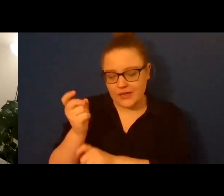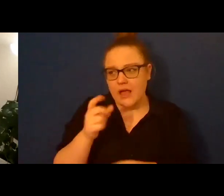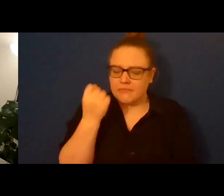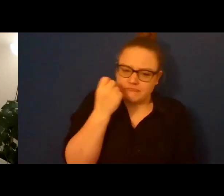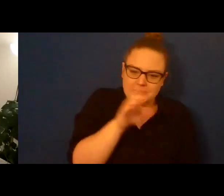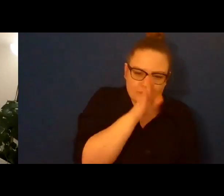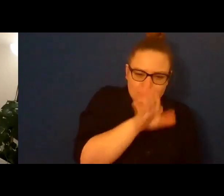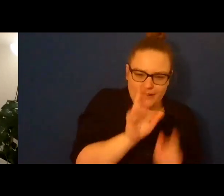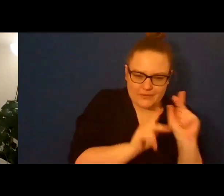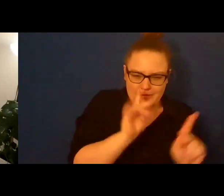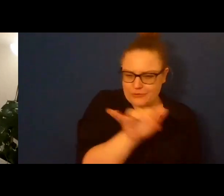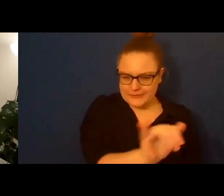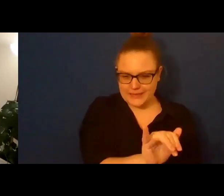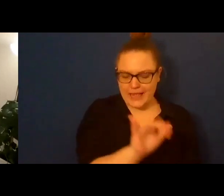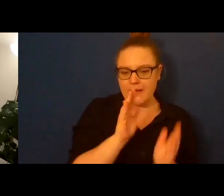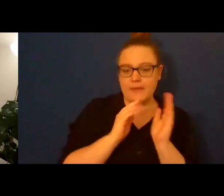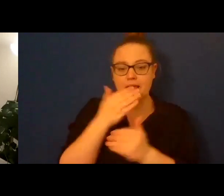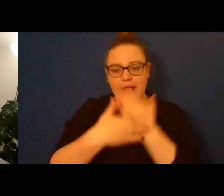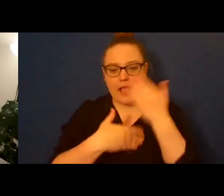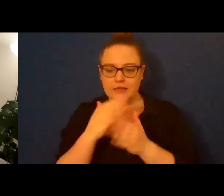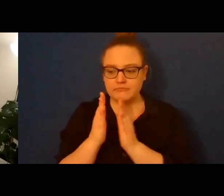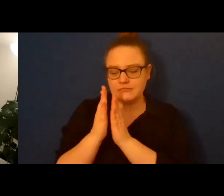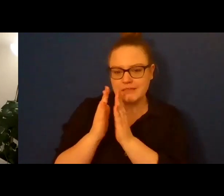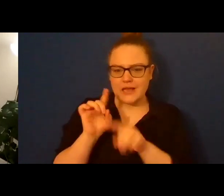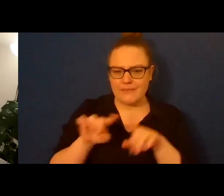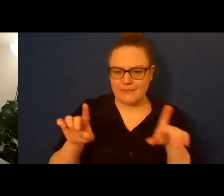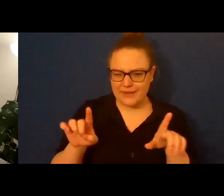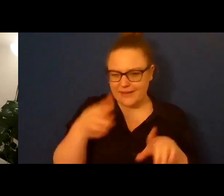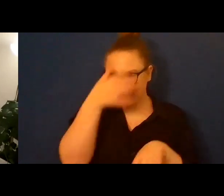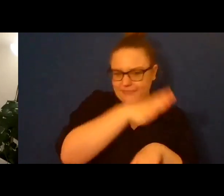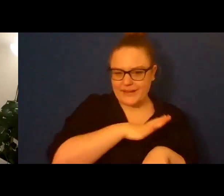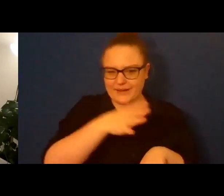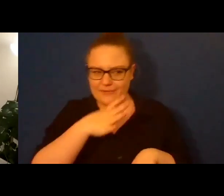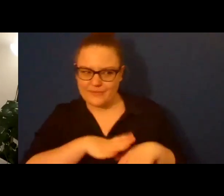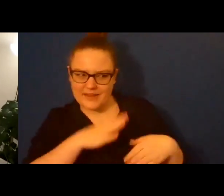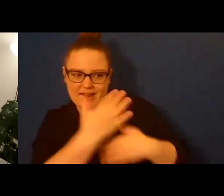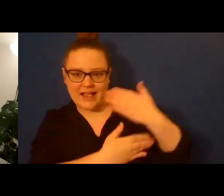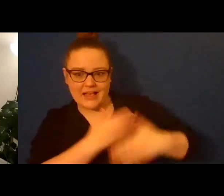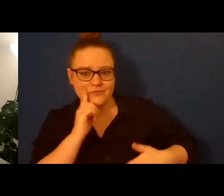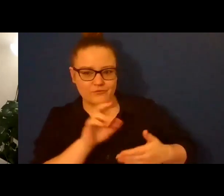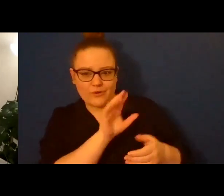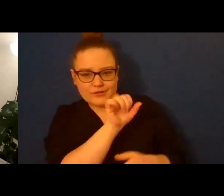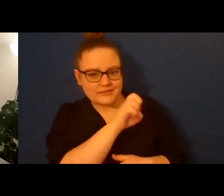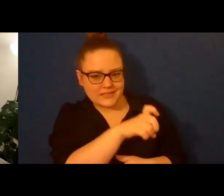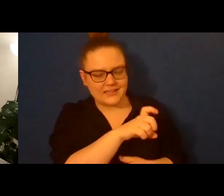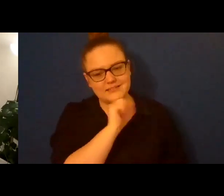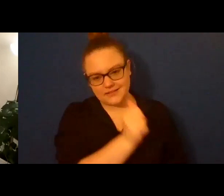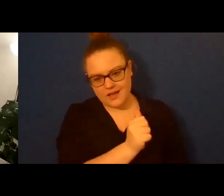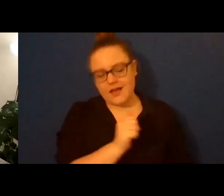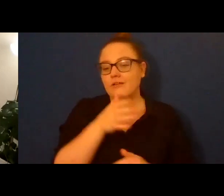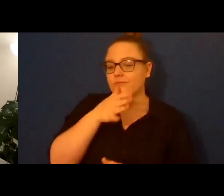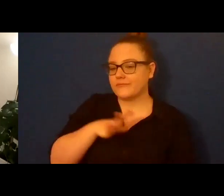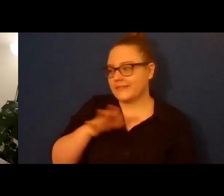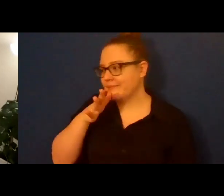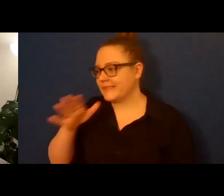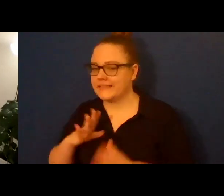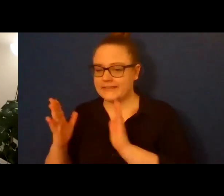quite the same charge, because men and women don't primarily fuck each other with their hands. I have really big hands. I always announced when I saw the moment